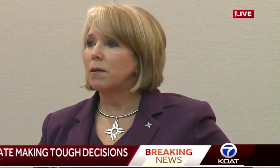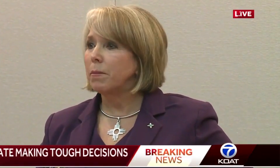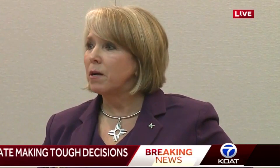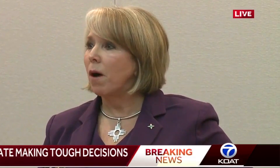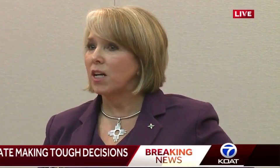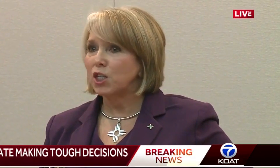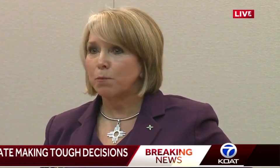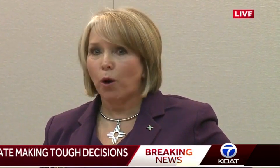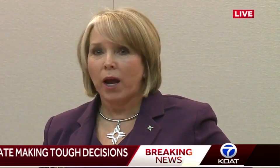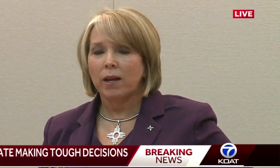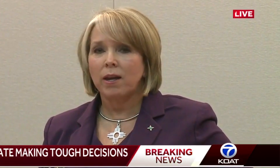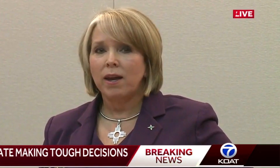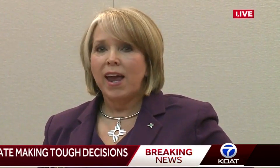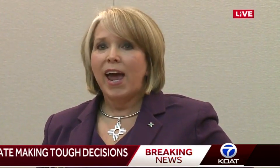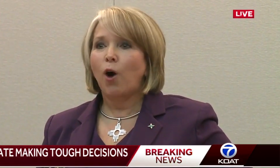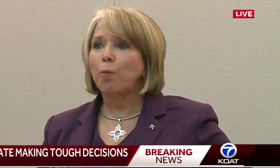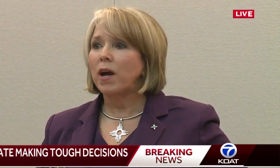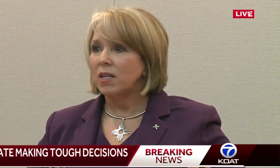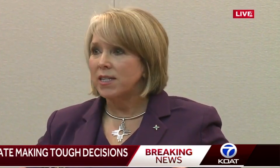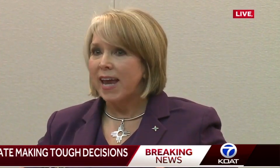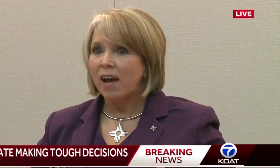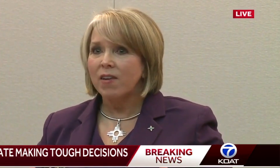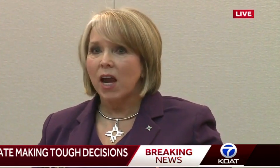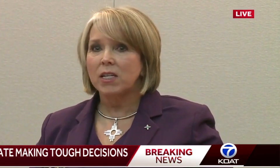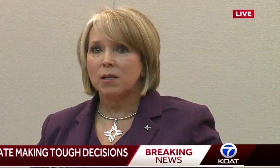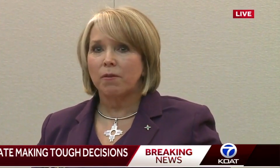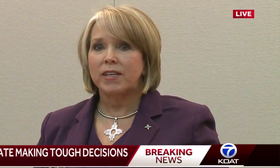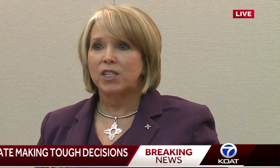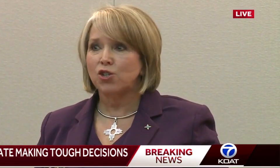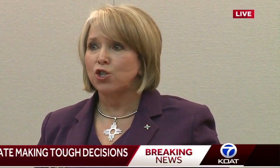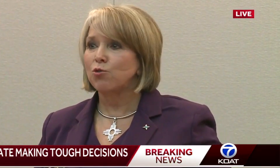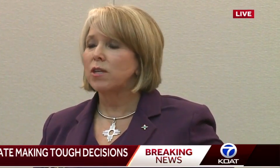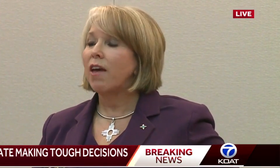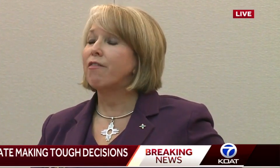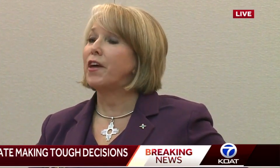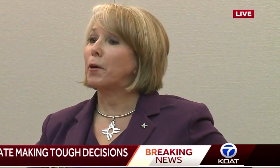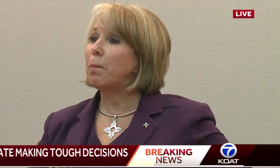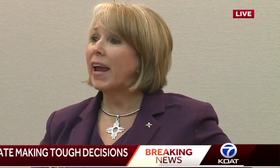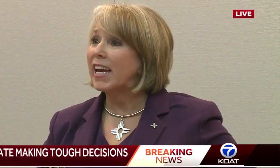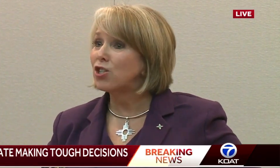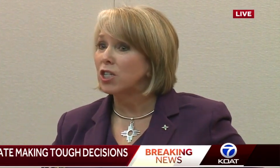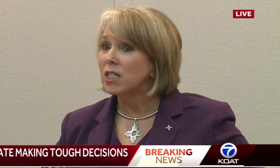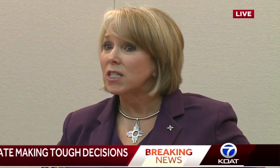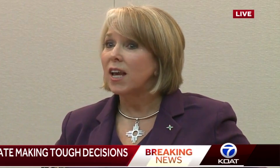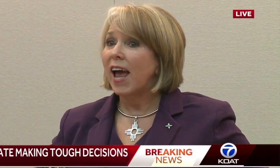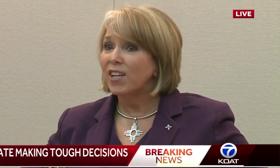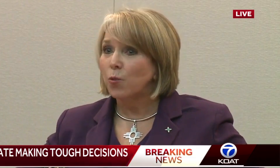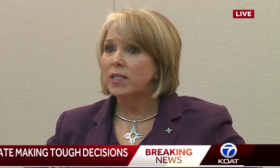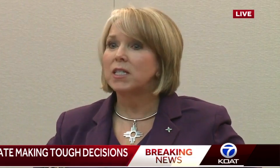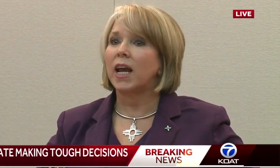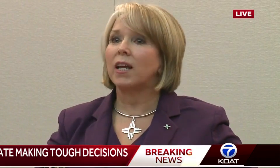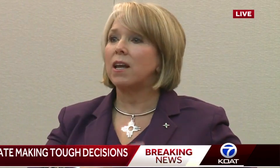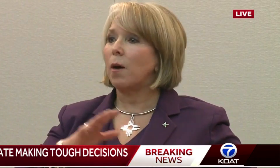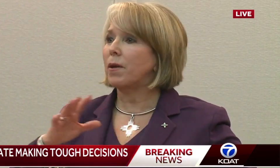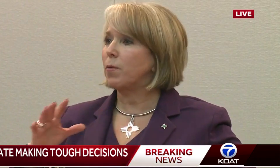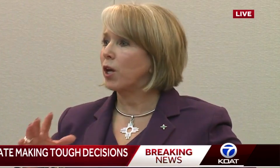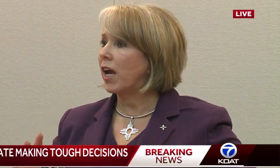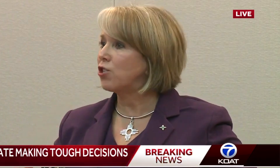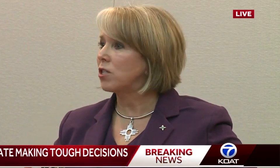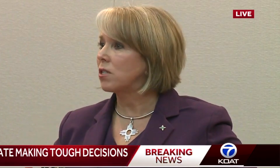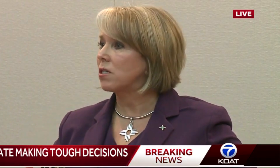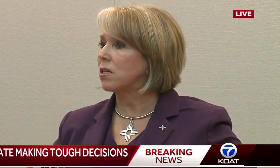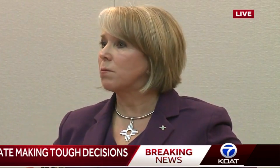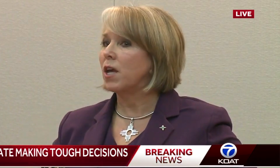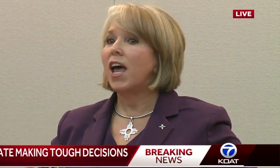working to minimize spread, helping us navigate some of these issues, their patience as we stand up